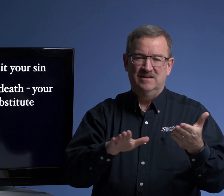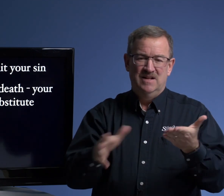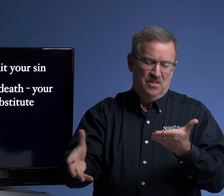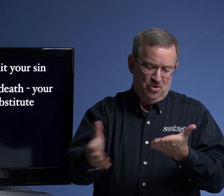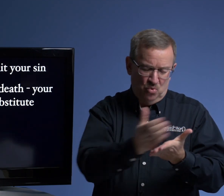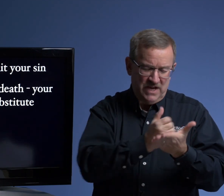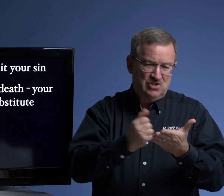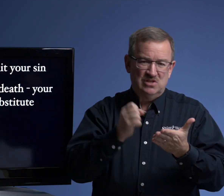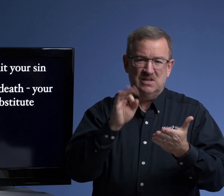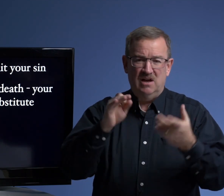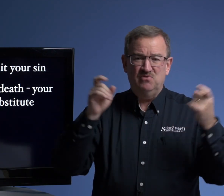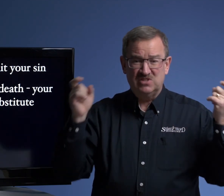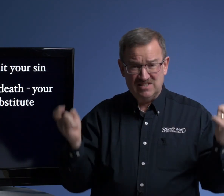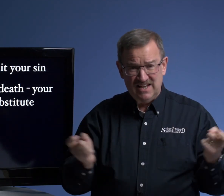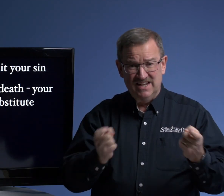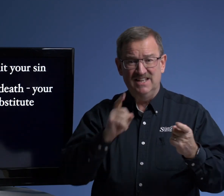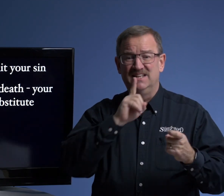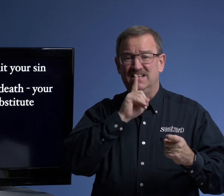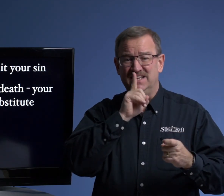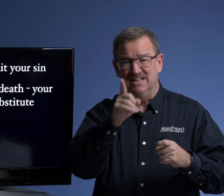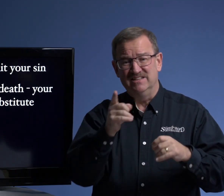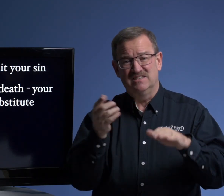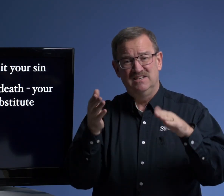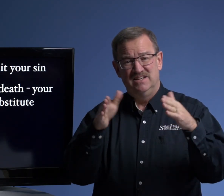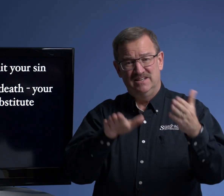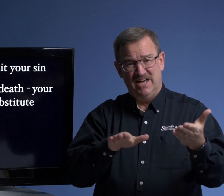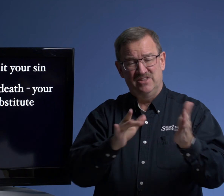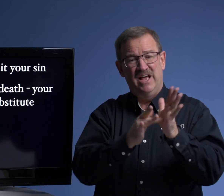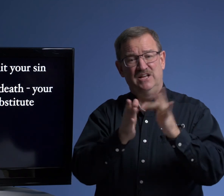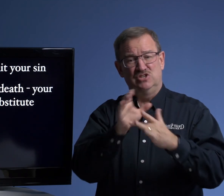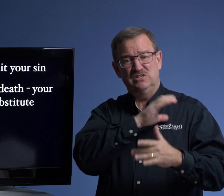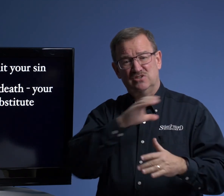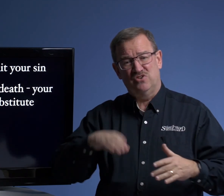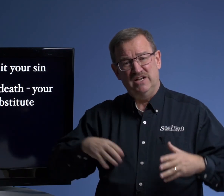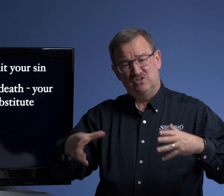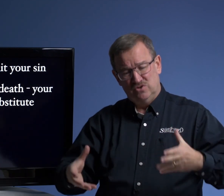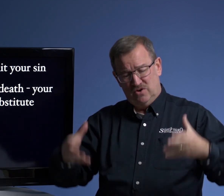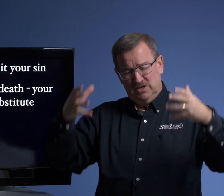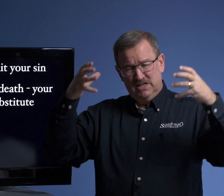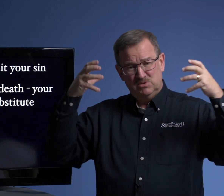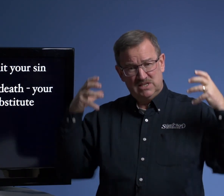The wages of sin is death. And Jesus Christ took on himself